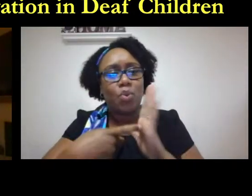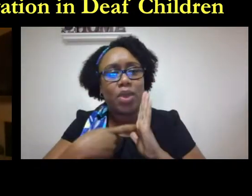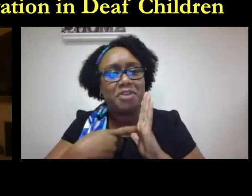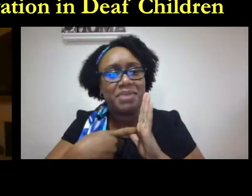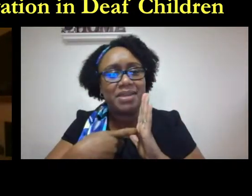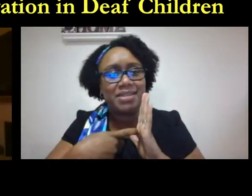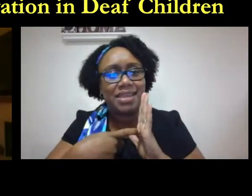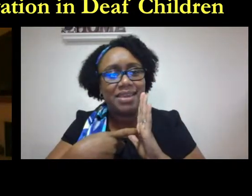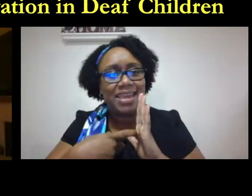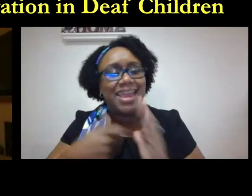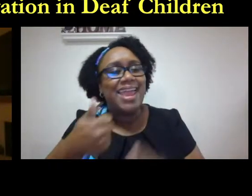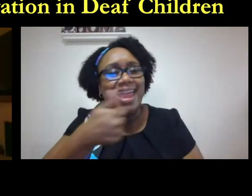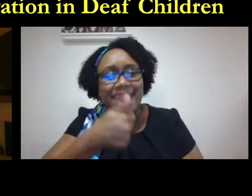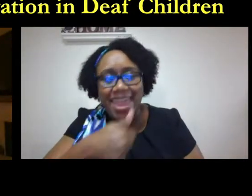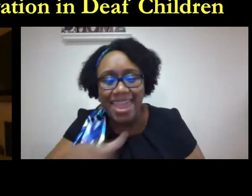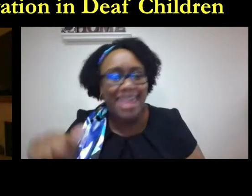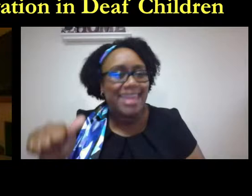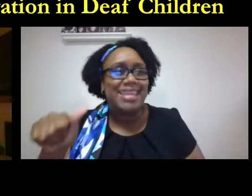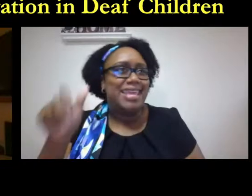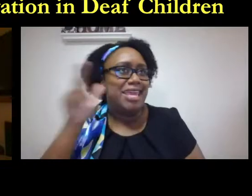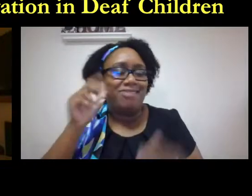to use that type of language